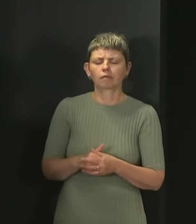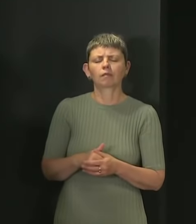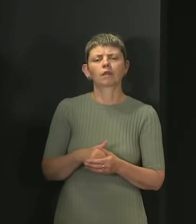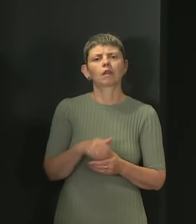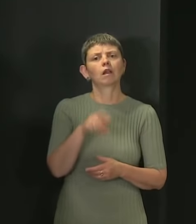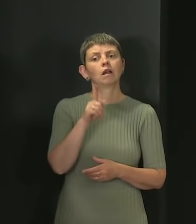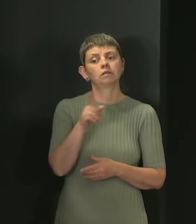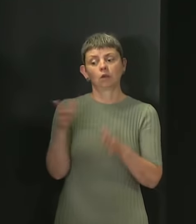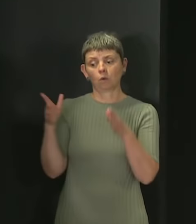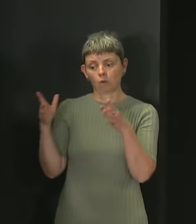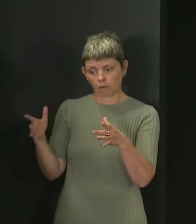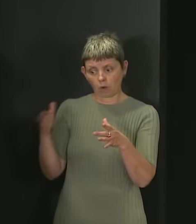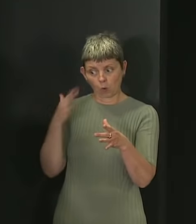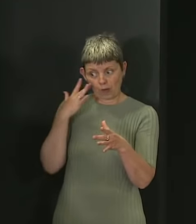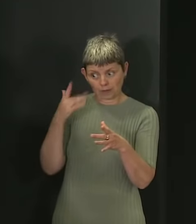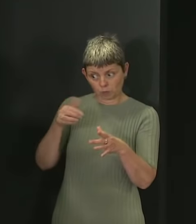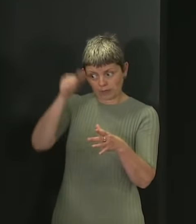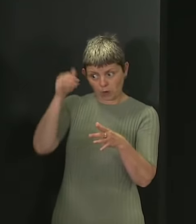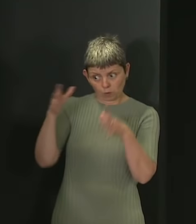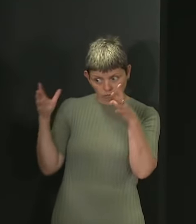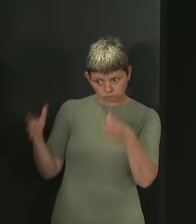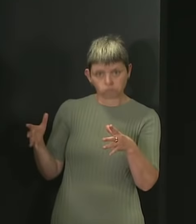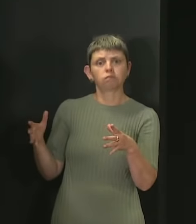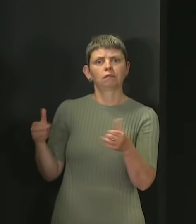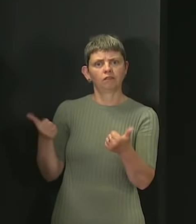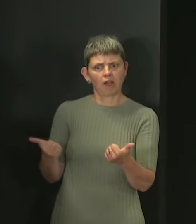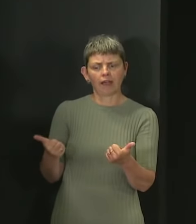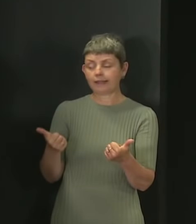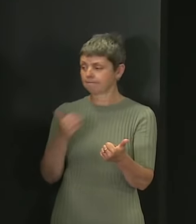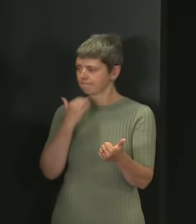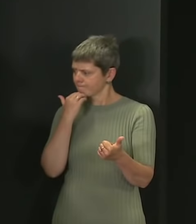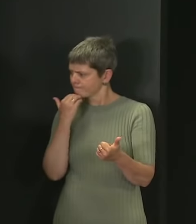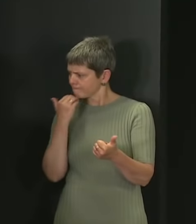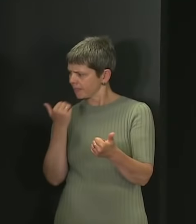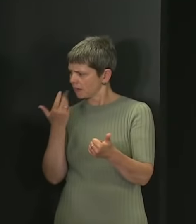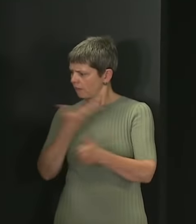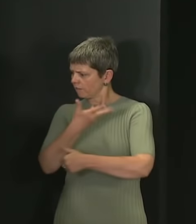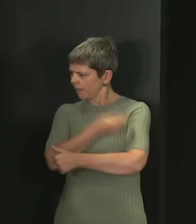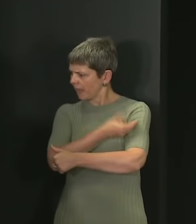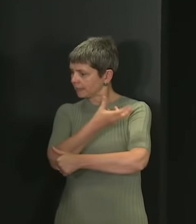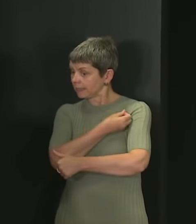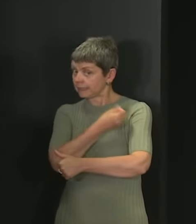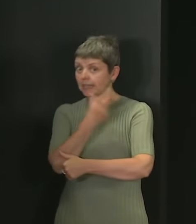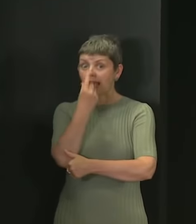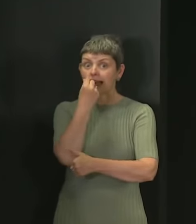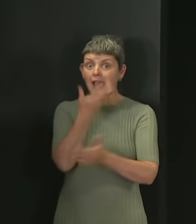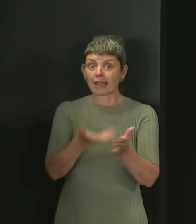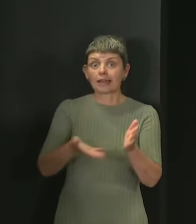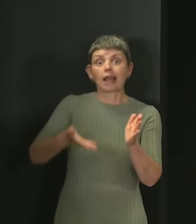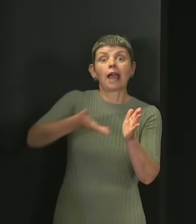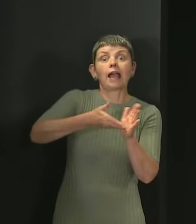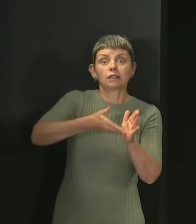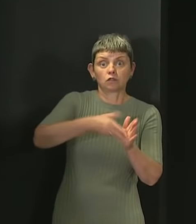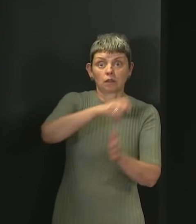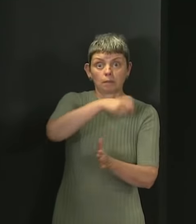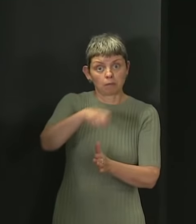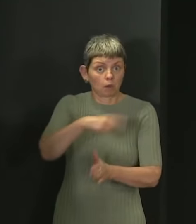uptake levels are known within those groups, we will review vaccine supplies to consider whether eligibility could be extended further.